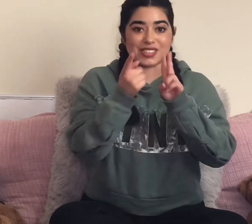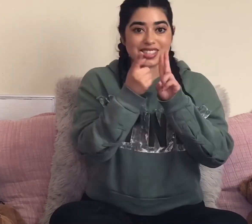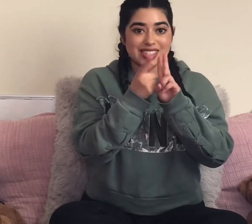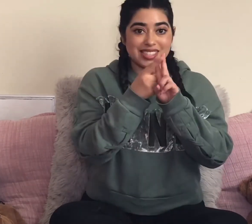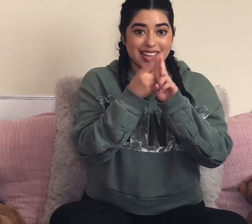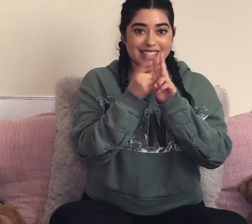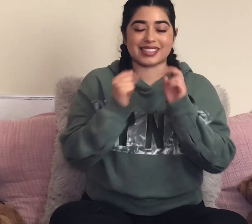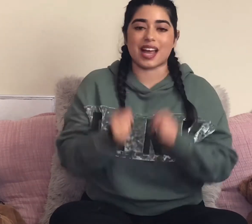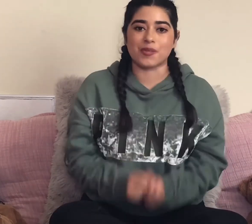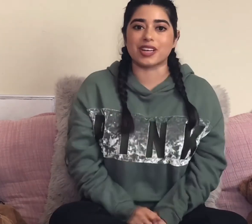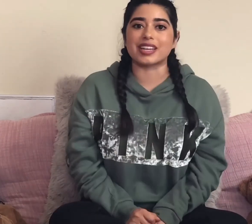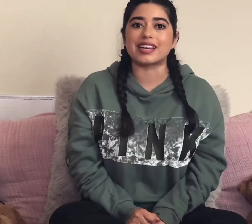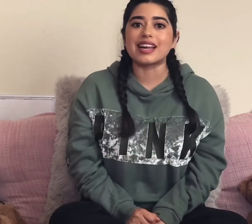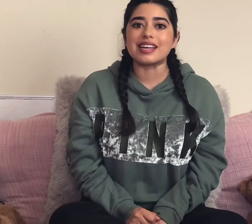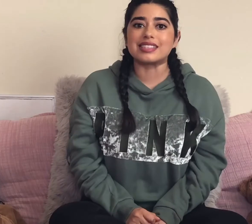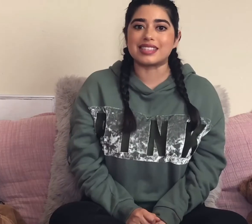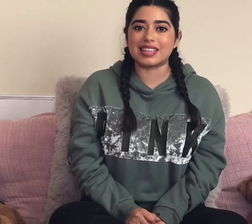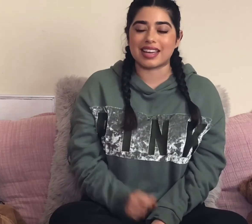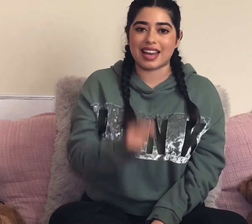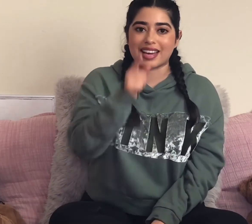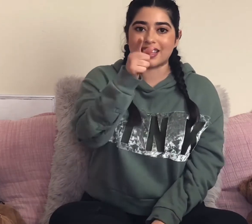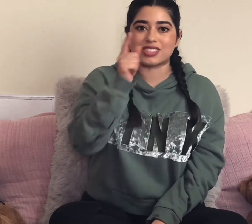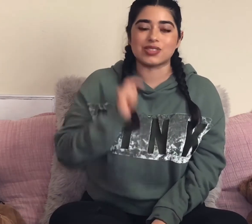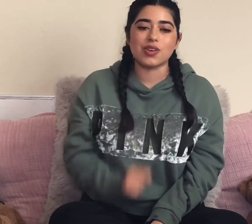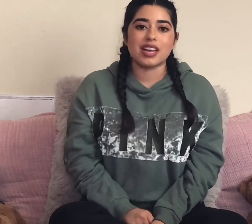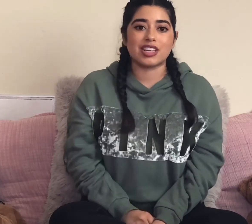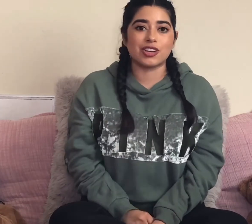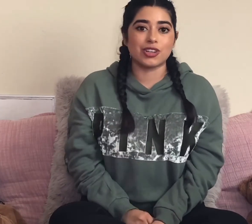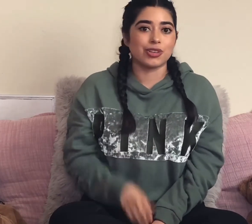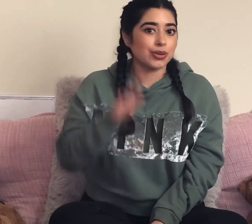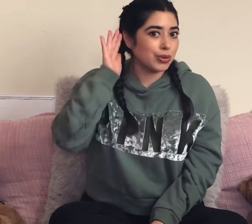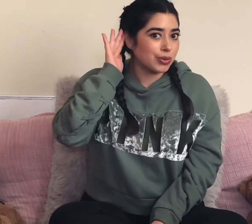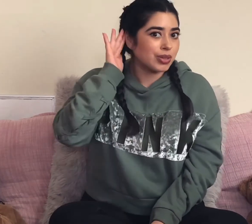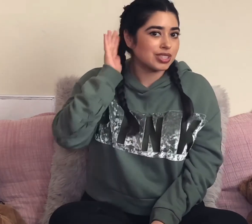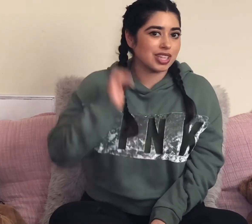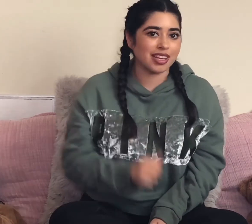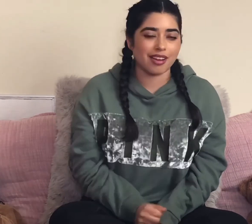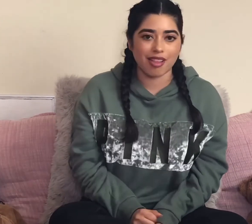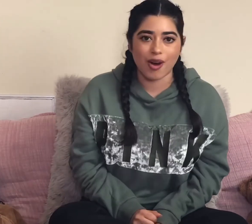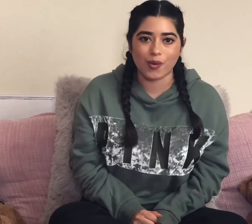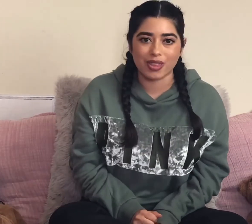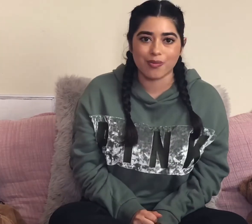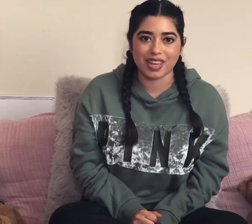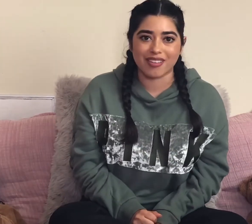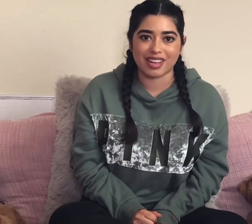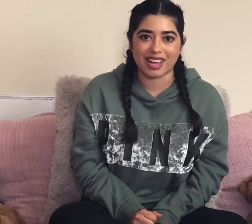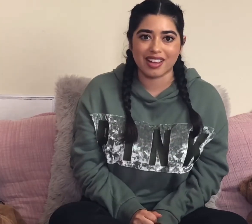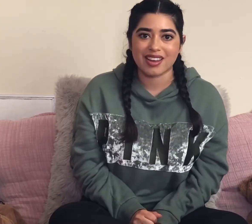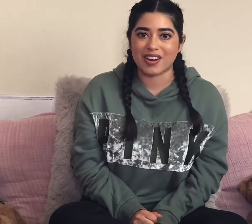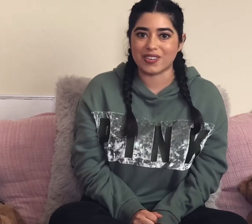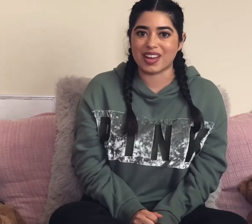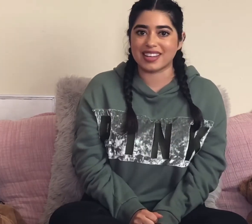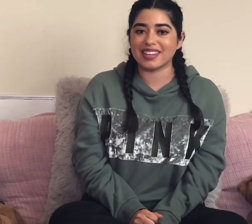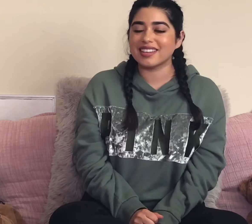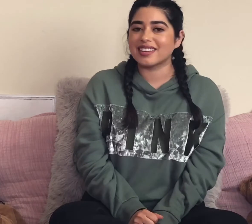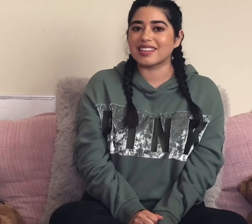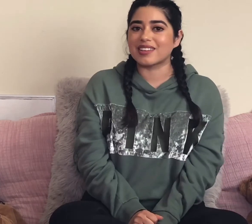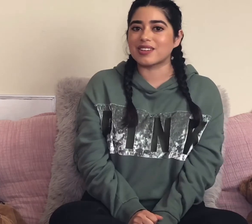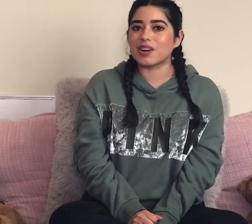the second time. We're going to sing it. And I need to hear you singing along with me, okay? Are you ready? Here we go.